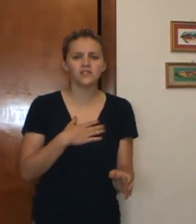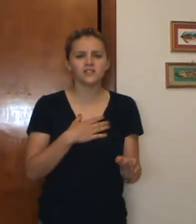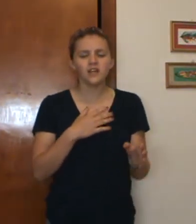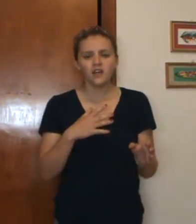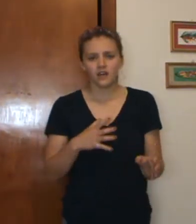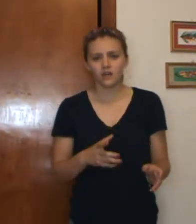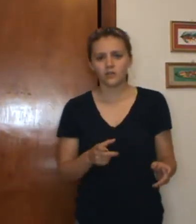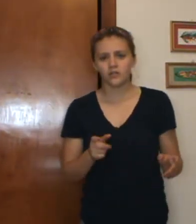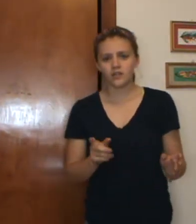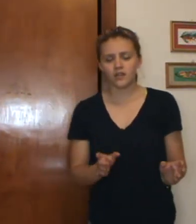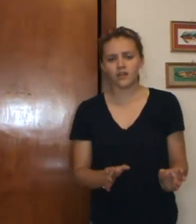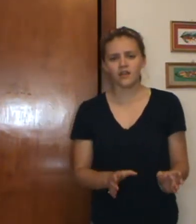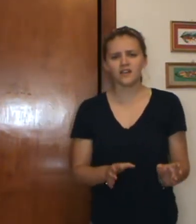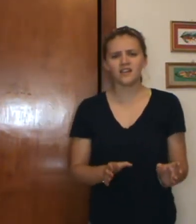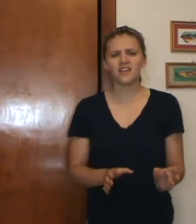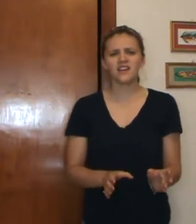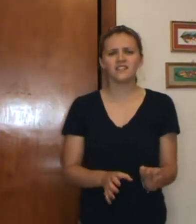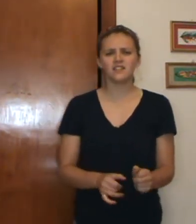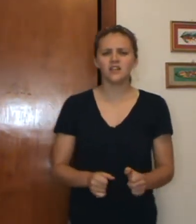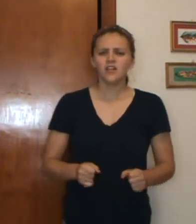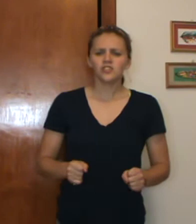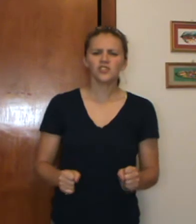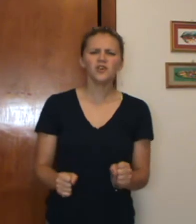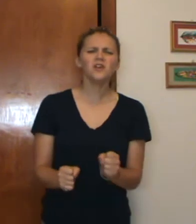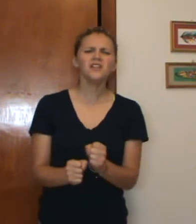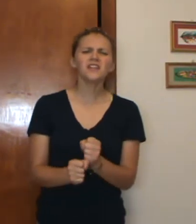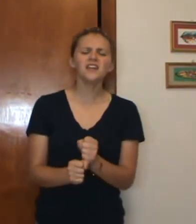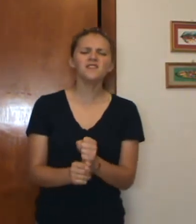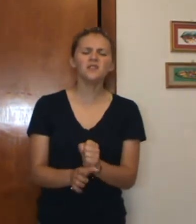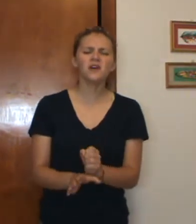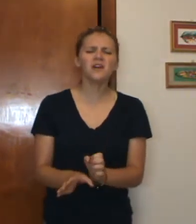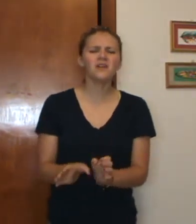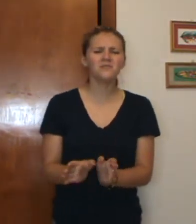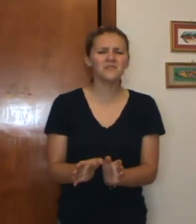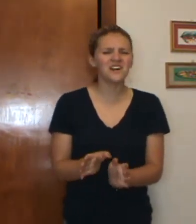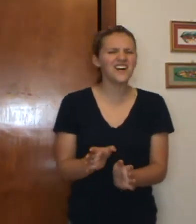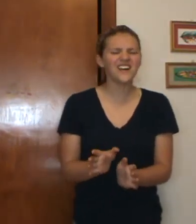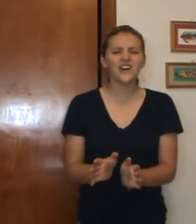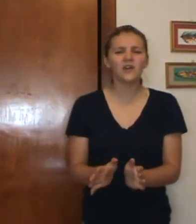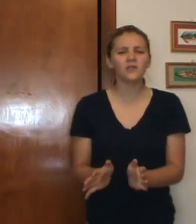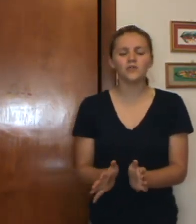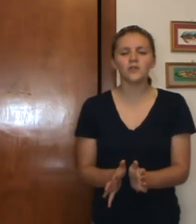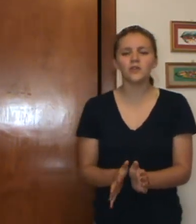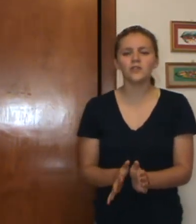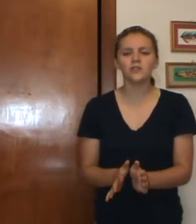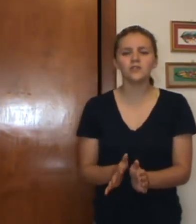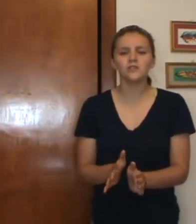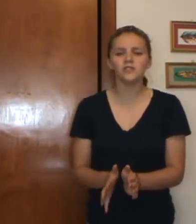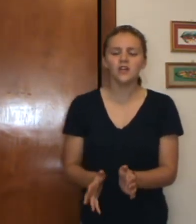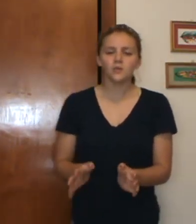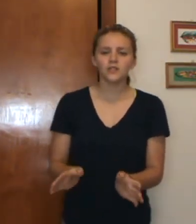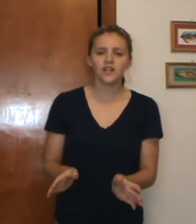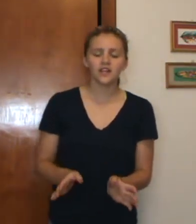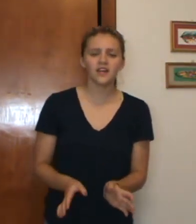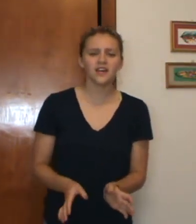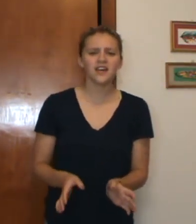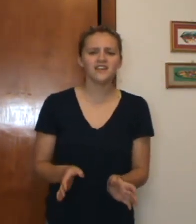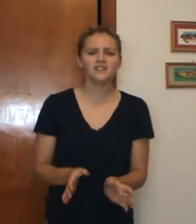Hold your hand, should have gave you all my hours When I had